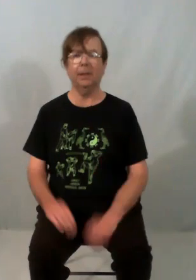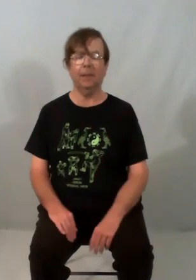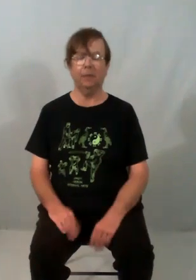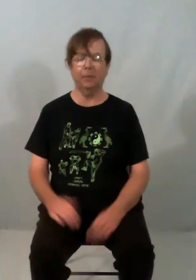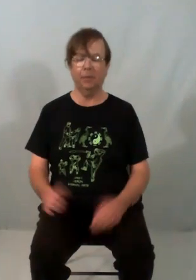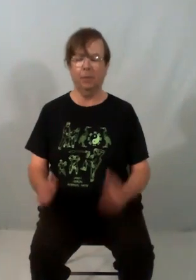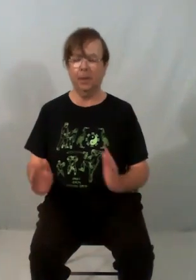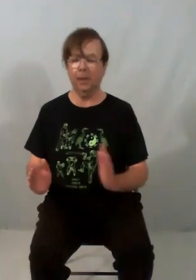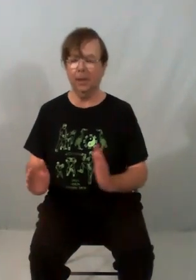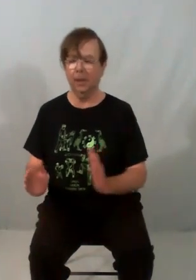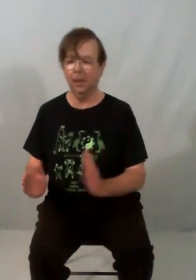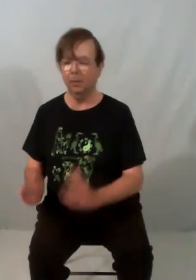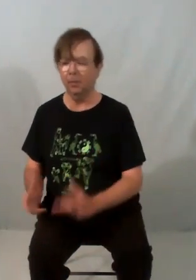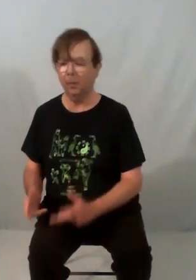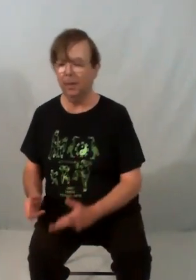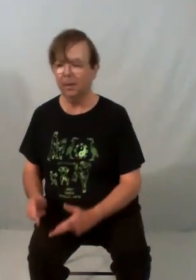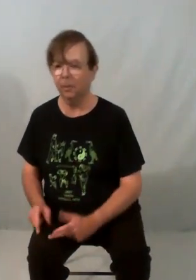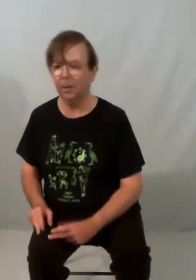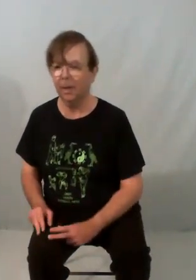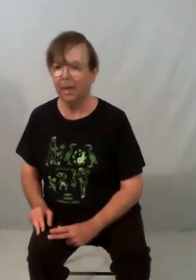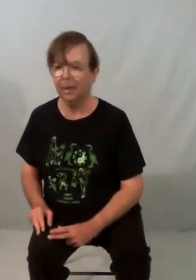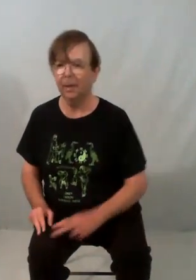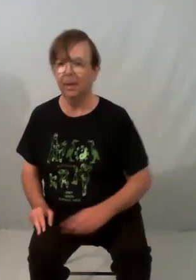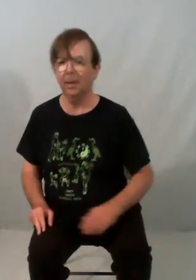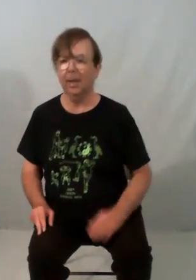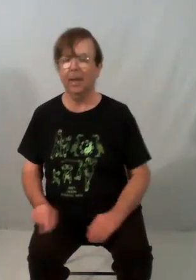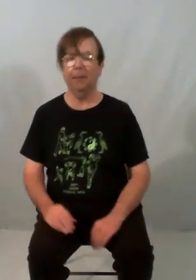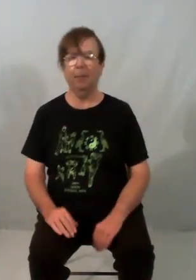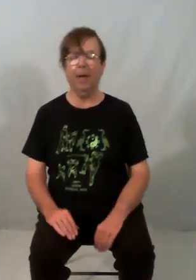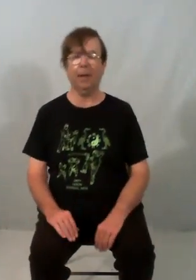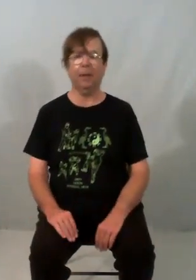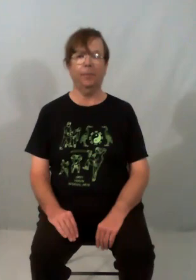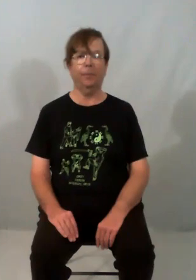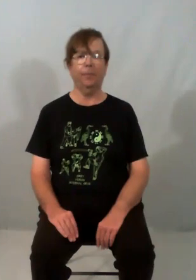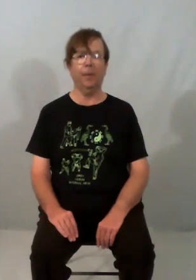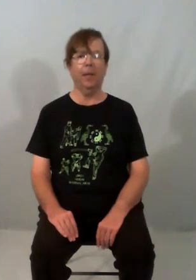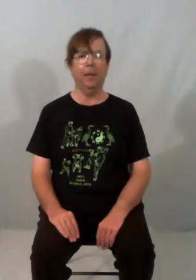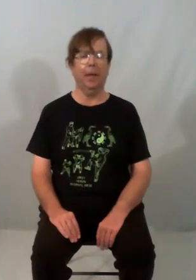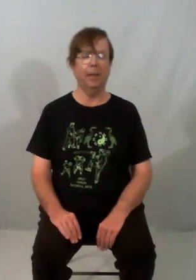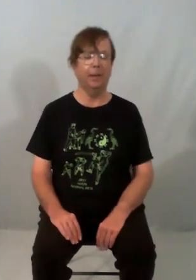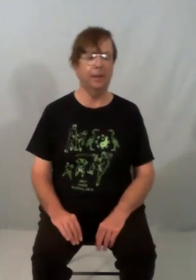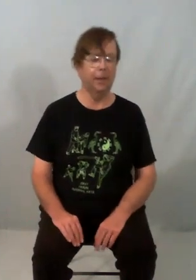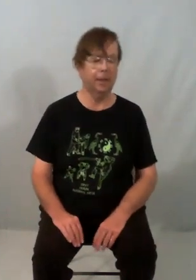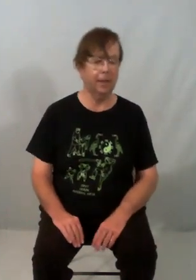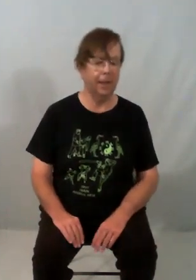centre of your body, move the weight into one leg and then back and then into the other leg.